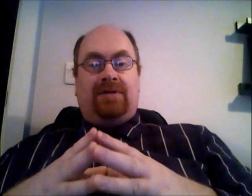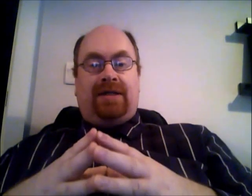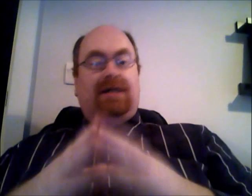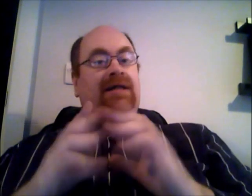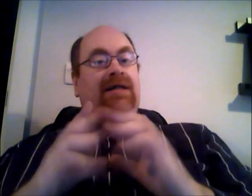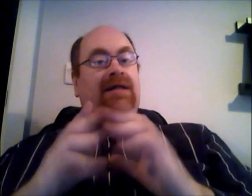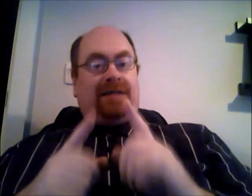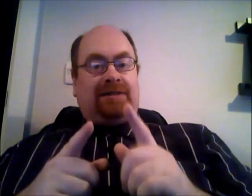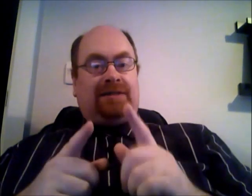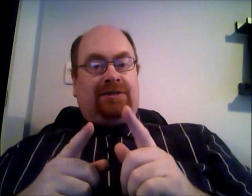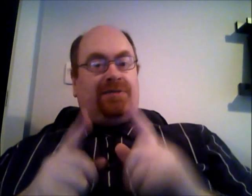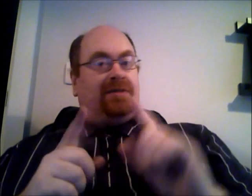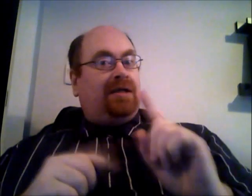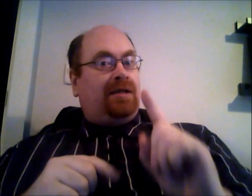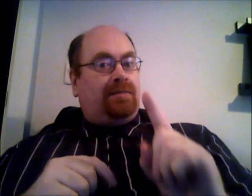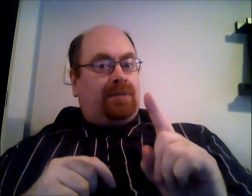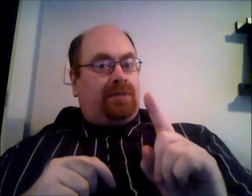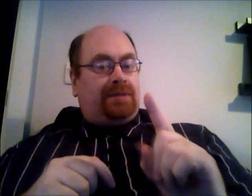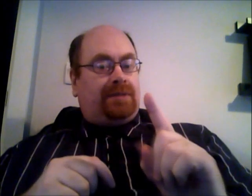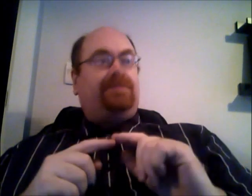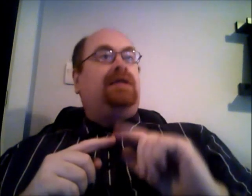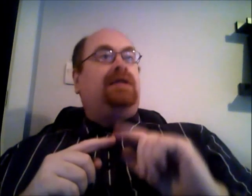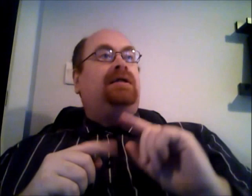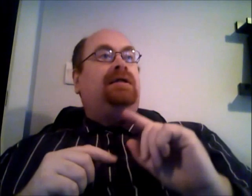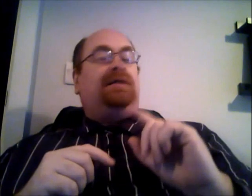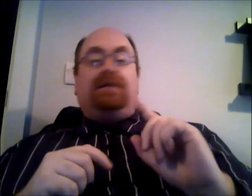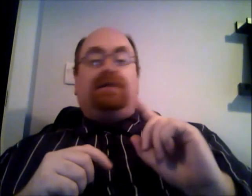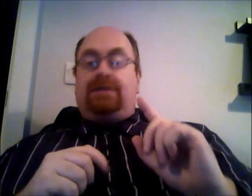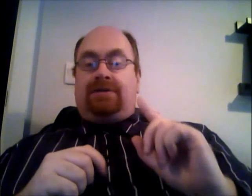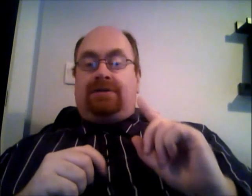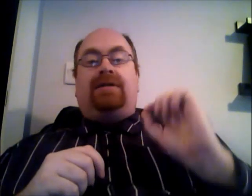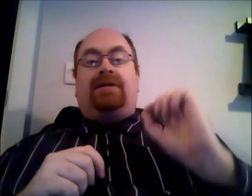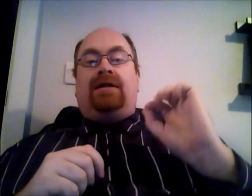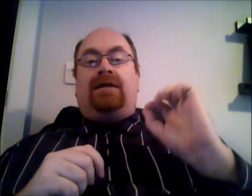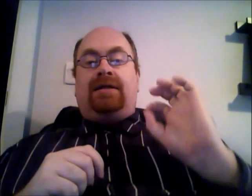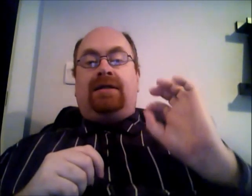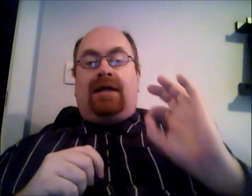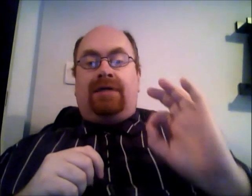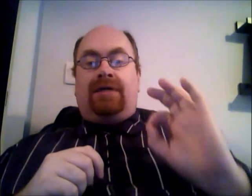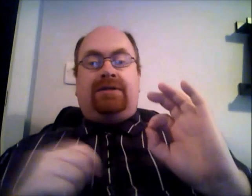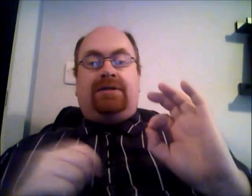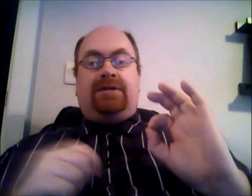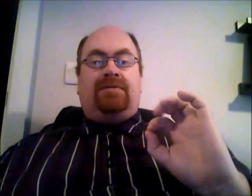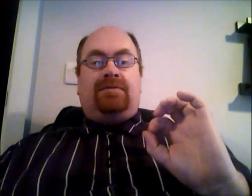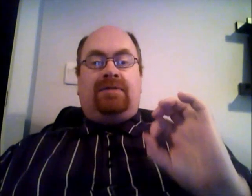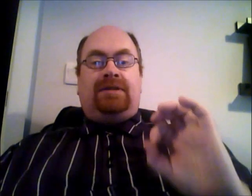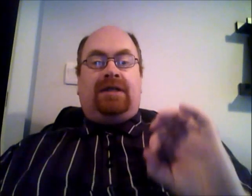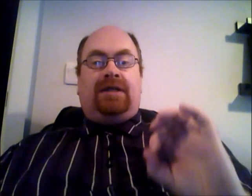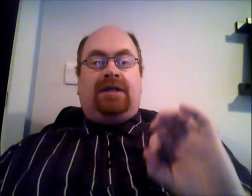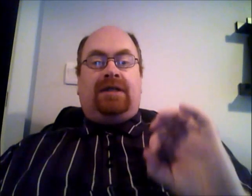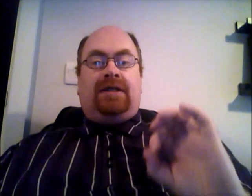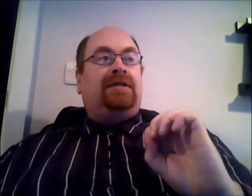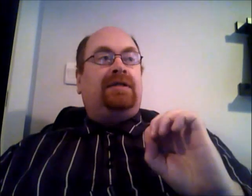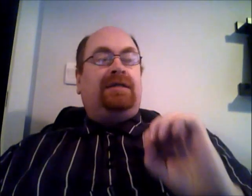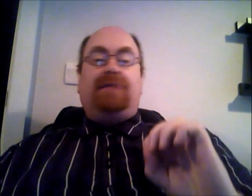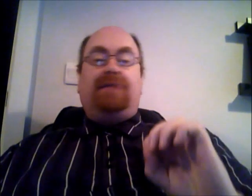that's true but here's the truth the Irish work charges were eliminated in